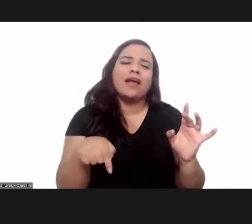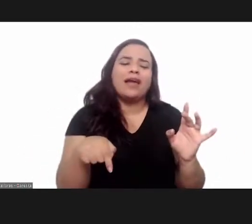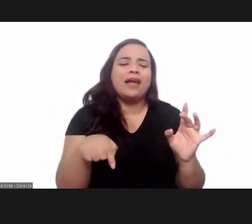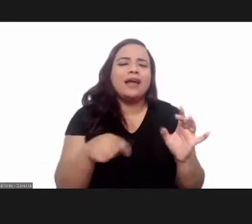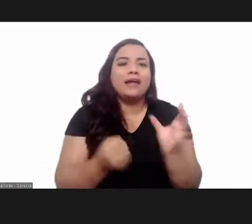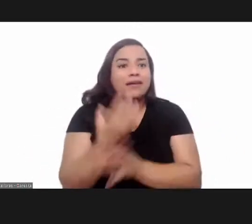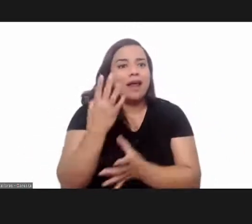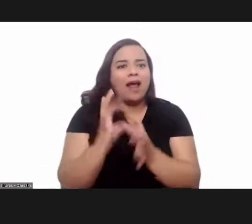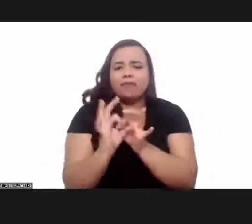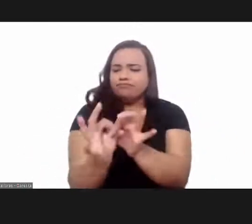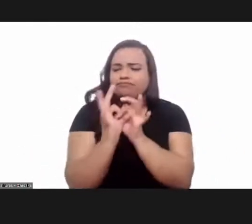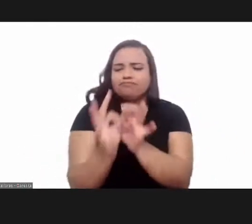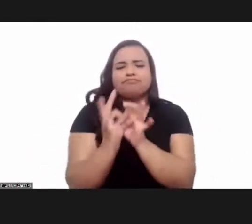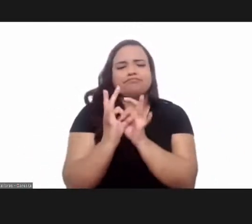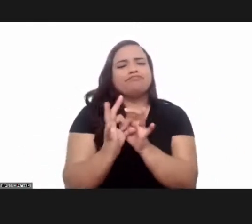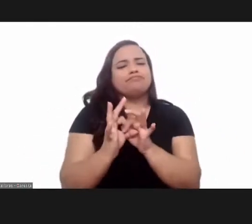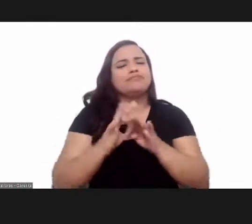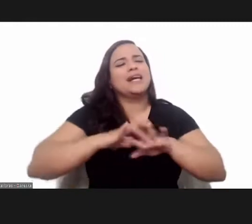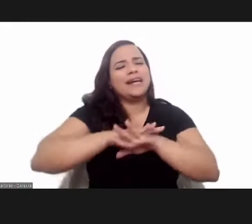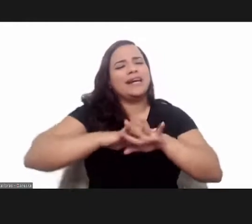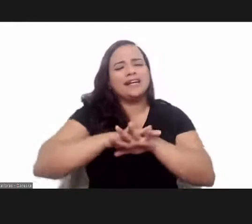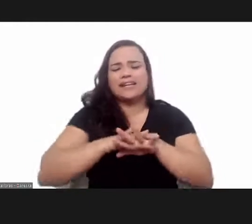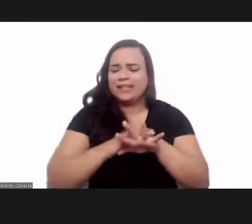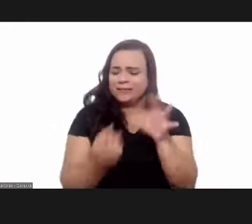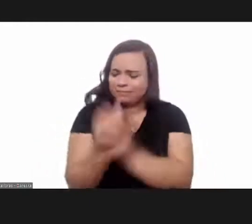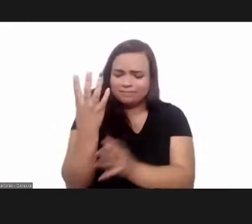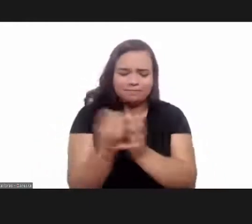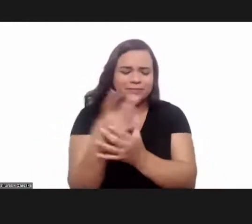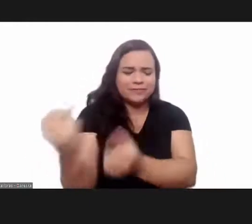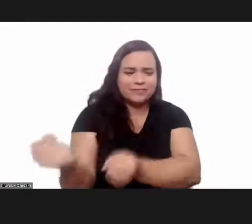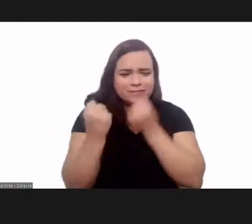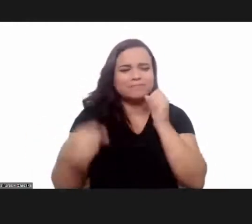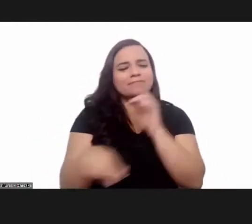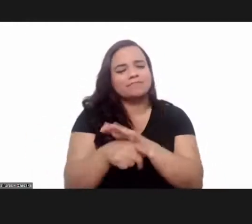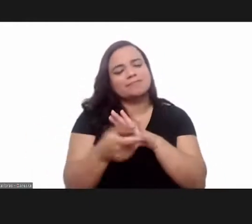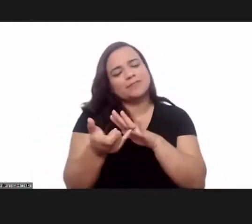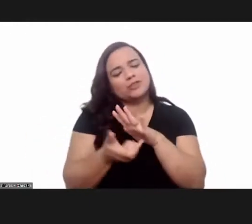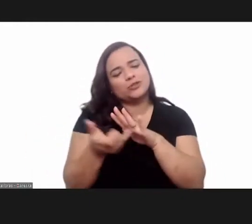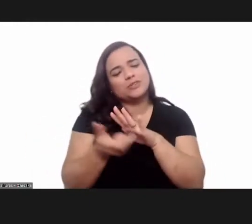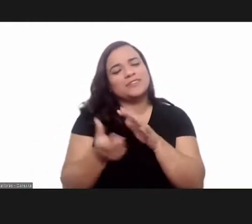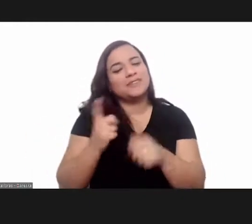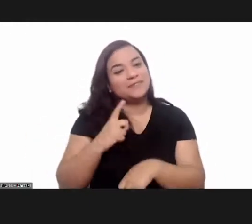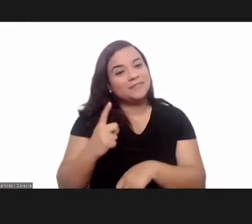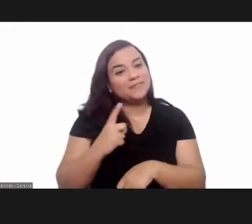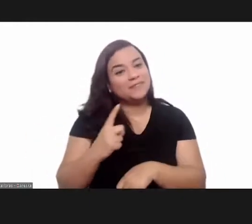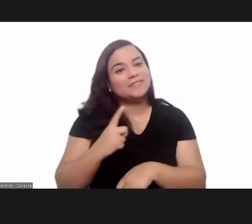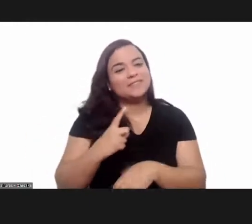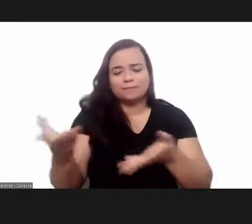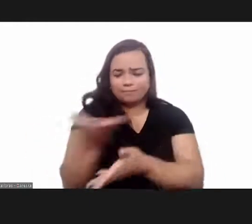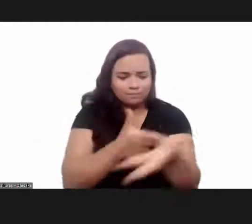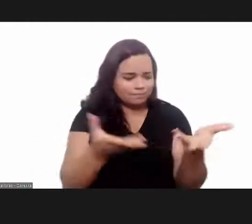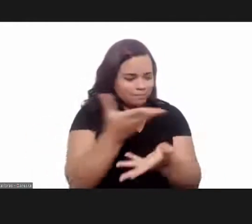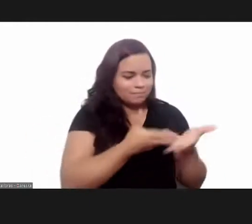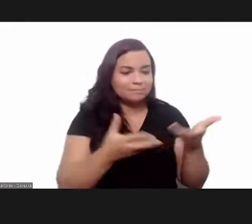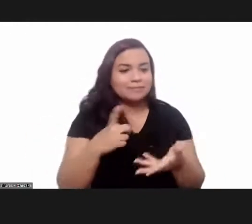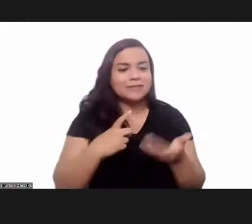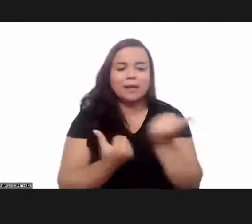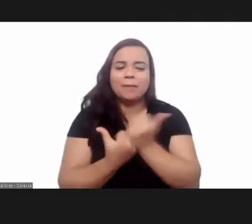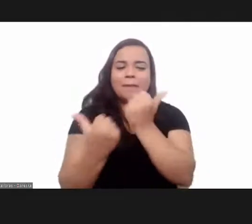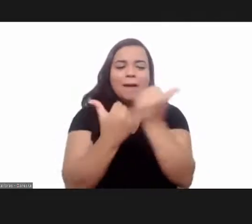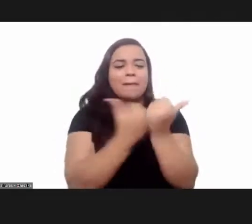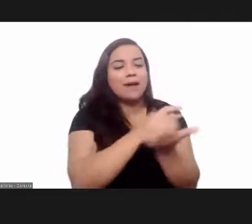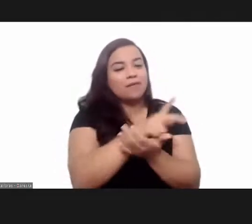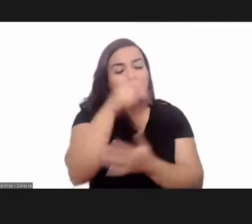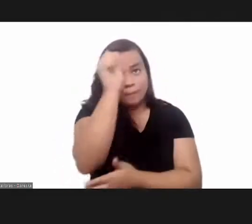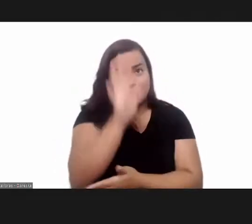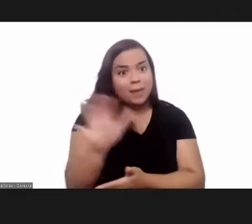establishing bridges and networks and strengthening the networks that our institution in collaboration with all so many